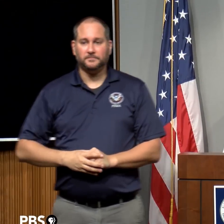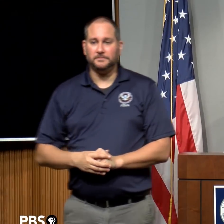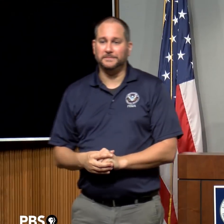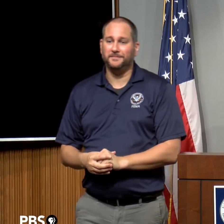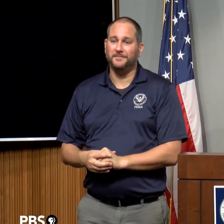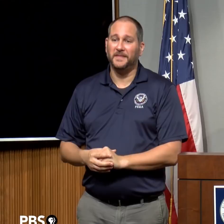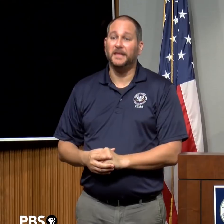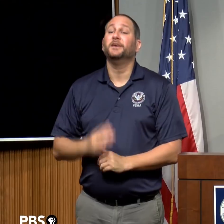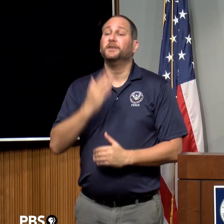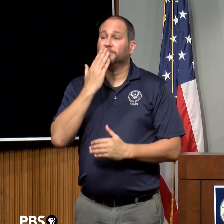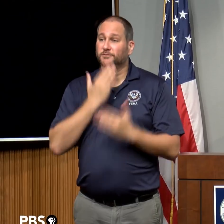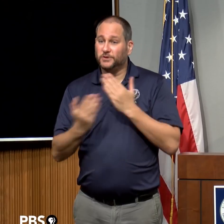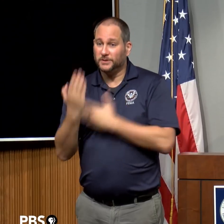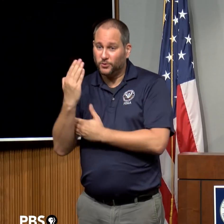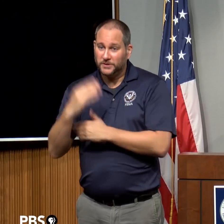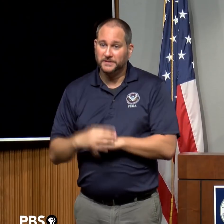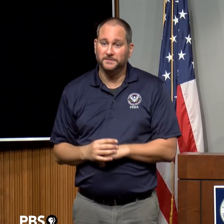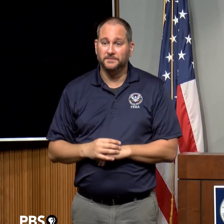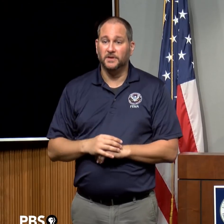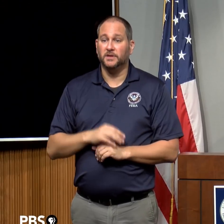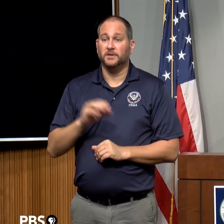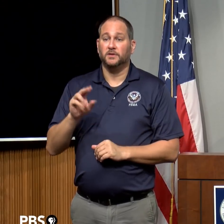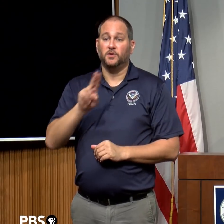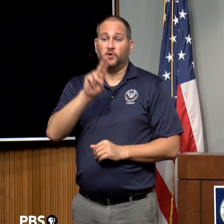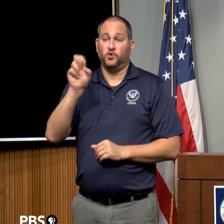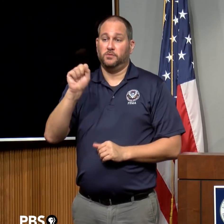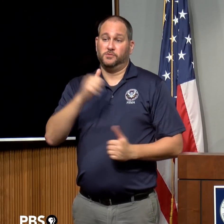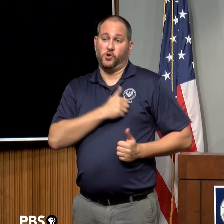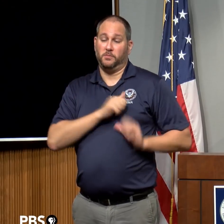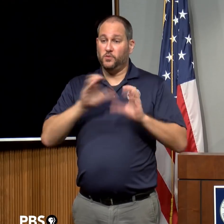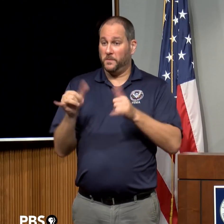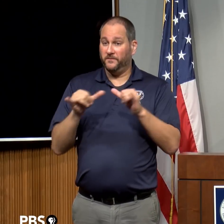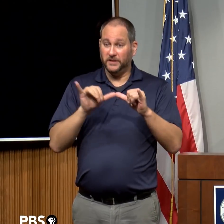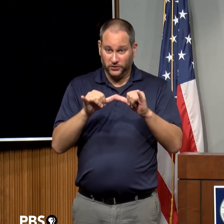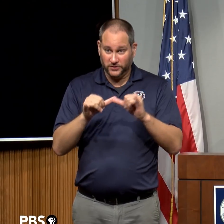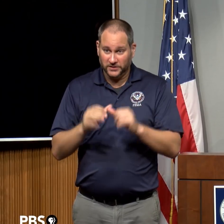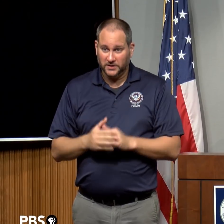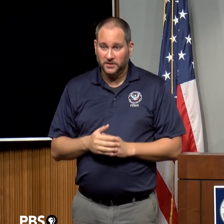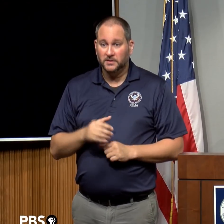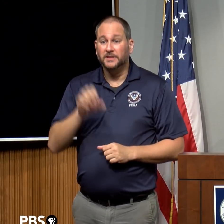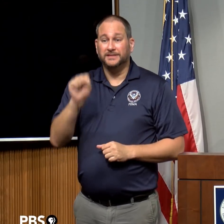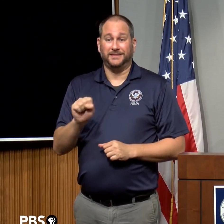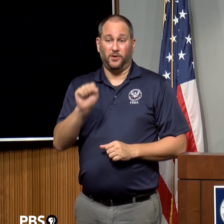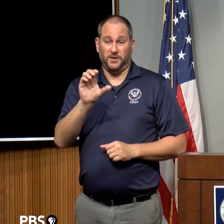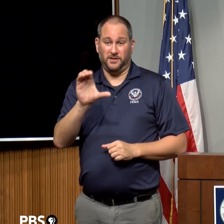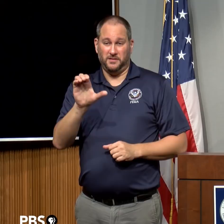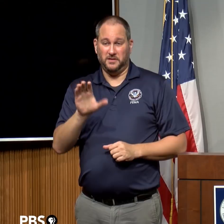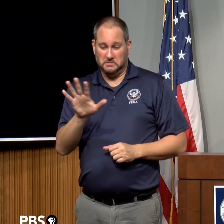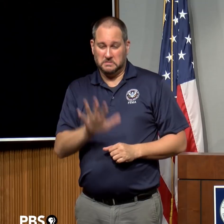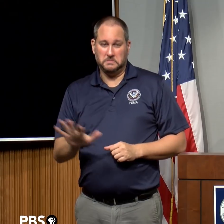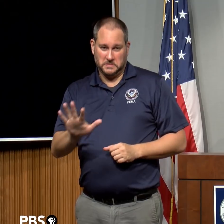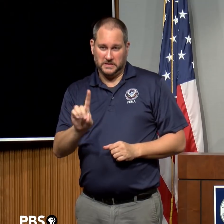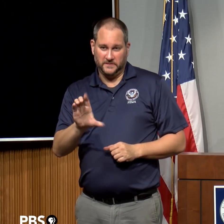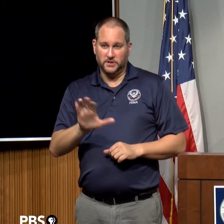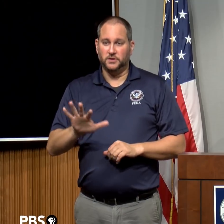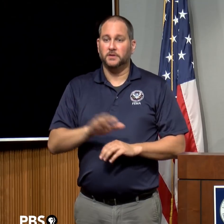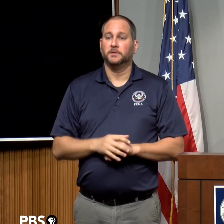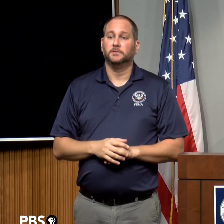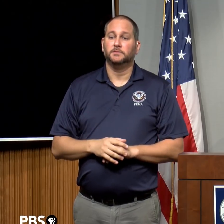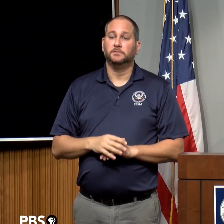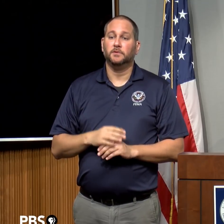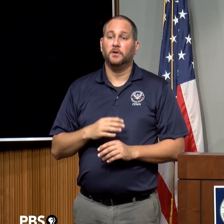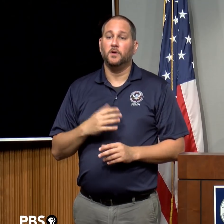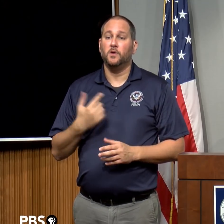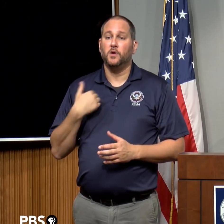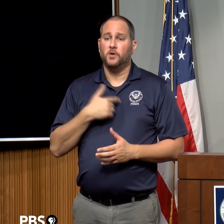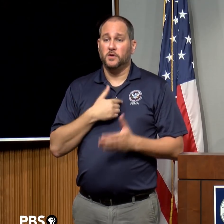Good morning. The U.S. Corps of Engineers South Atlantic Division is coordinating closely with FEMA Region 4 and, of course, we're coordinating closely